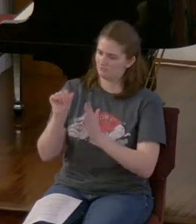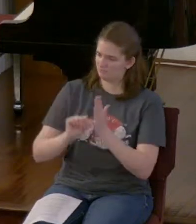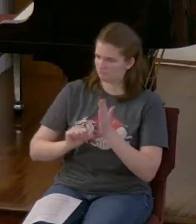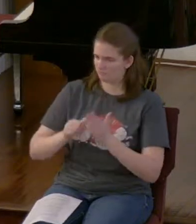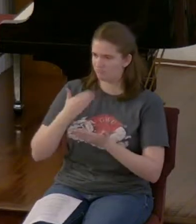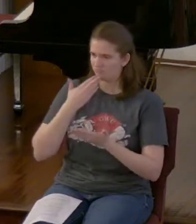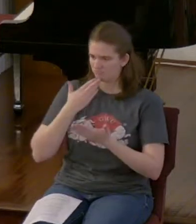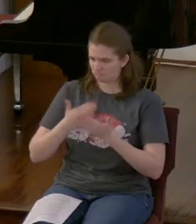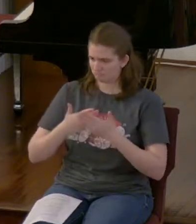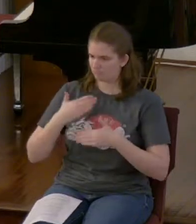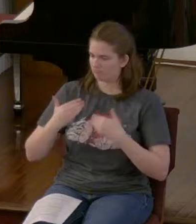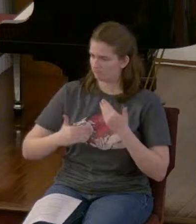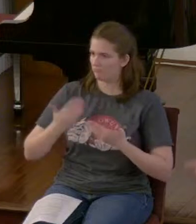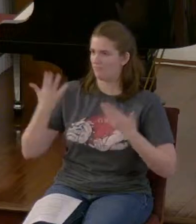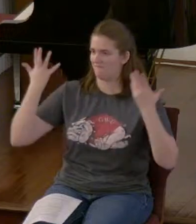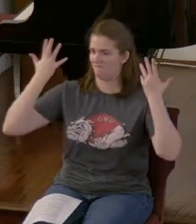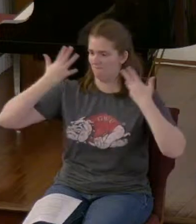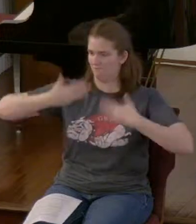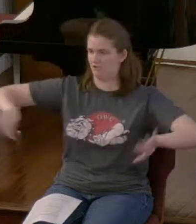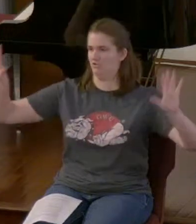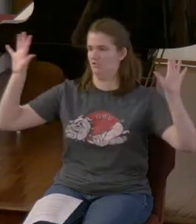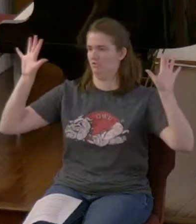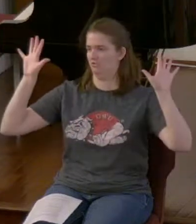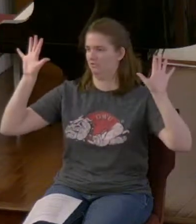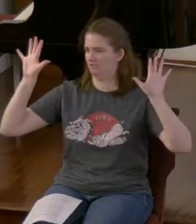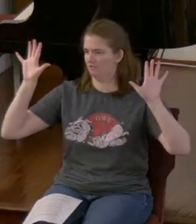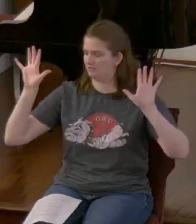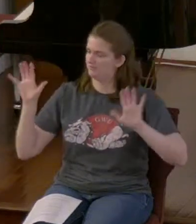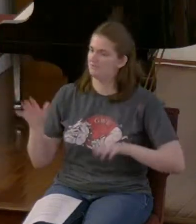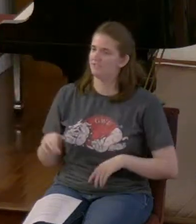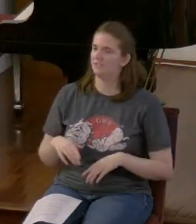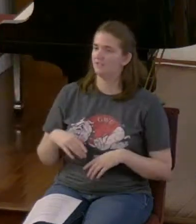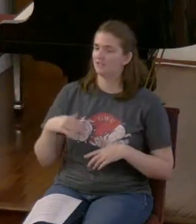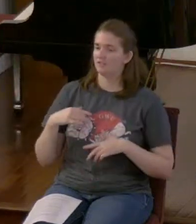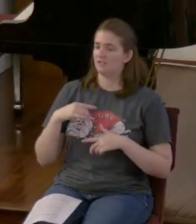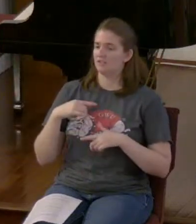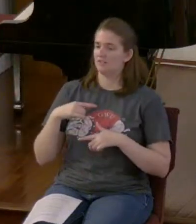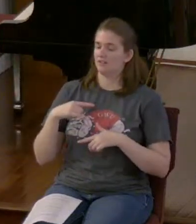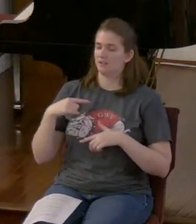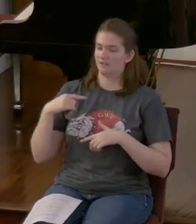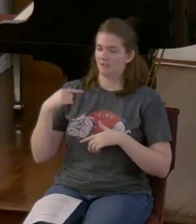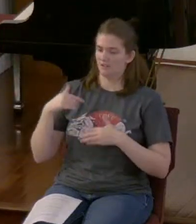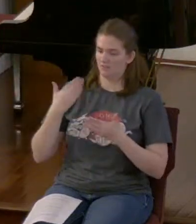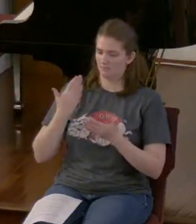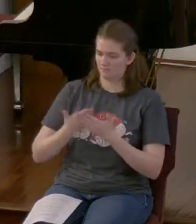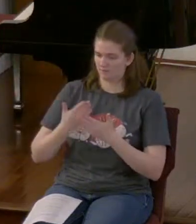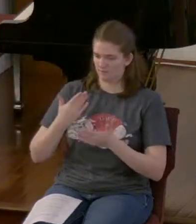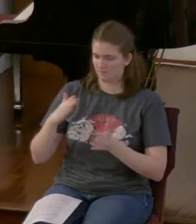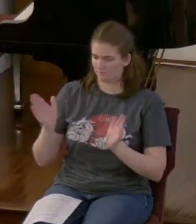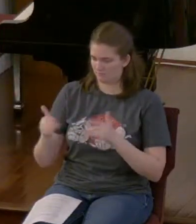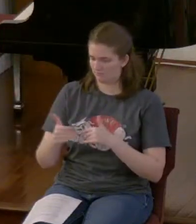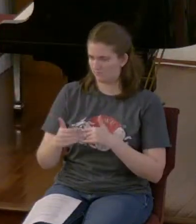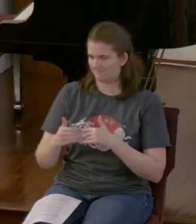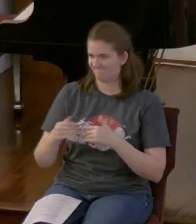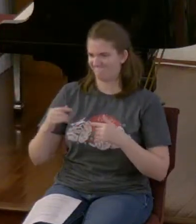And it's done. He did, once they got him in a room, he was in severe pain.